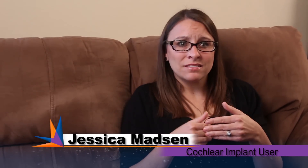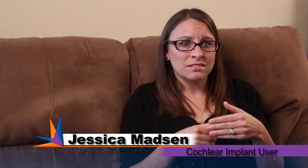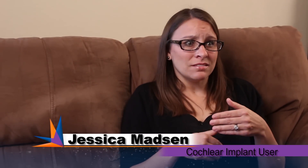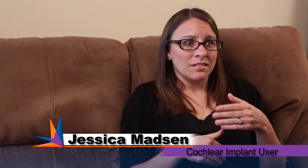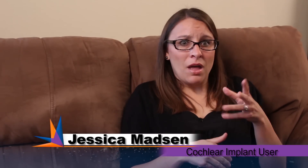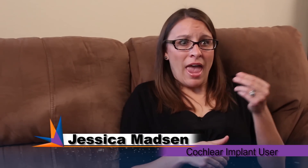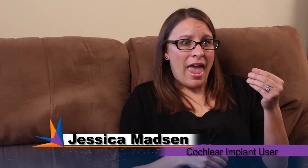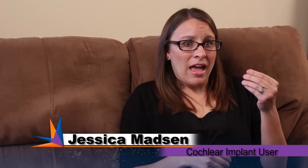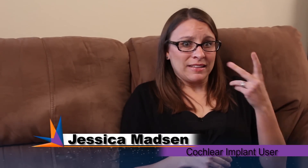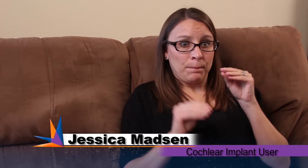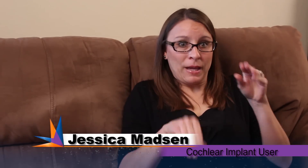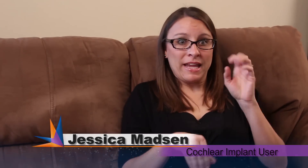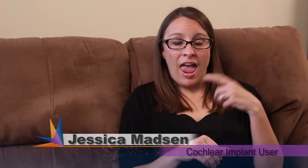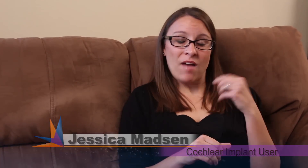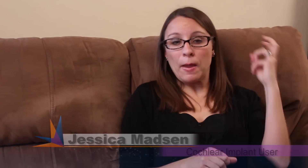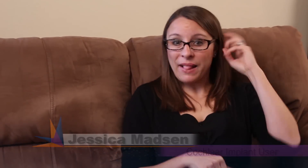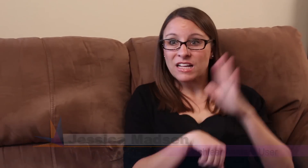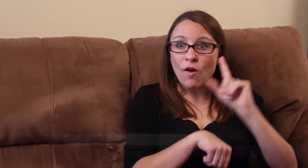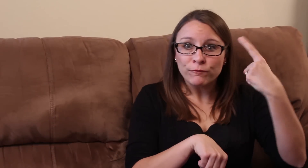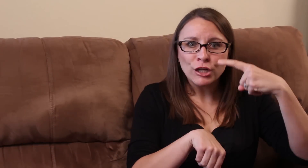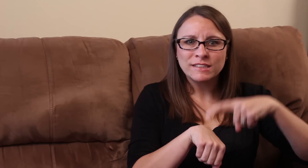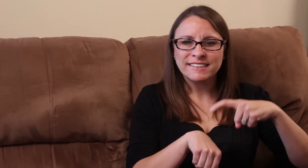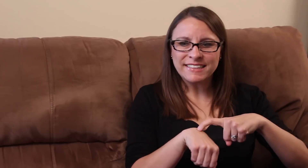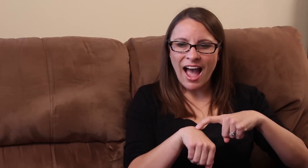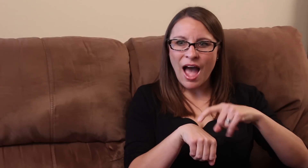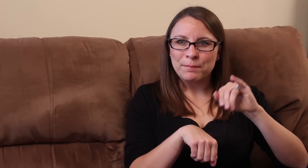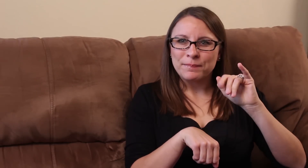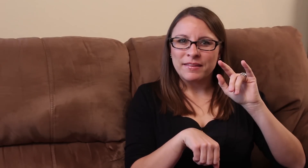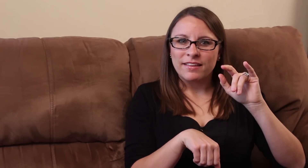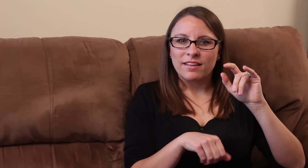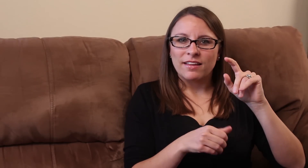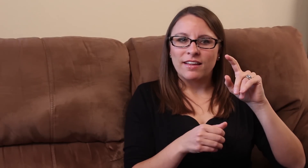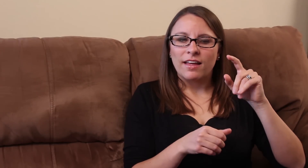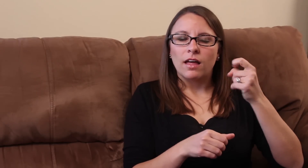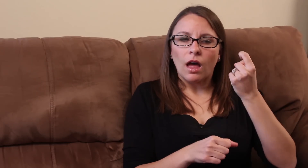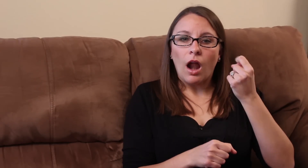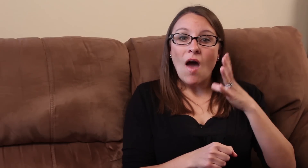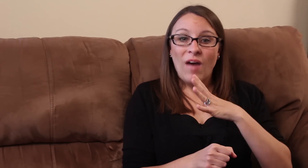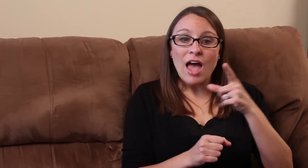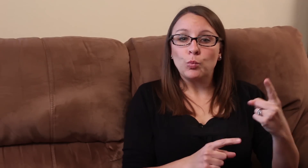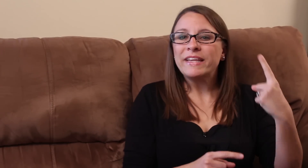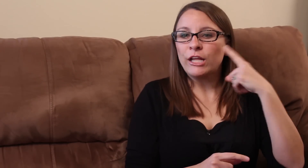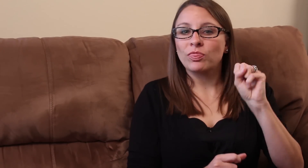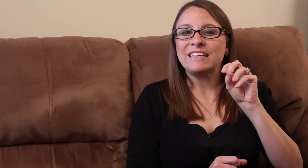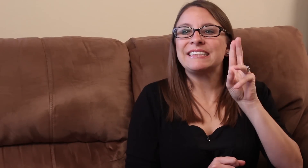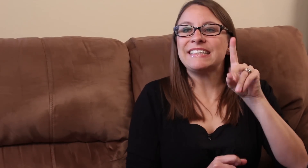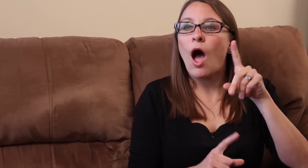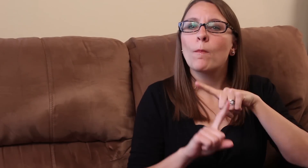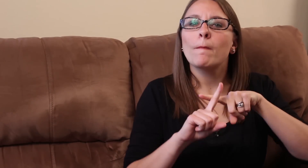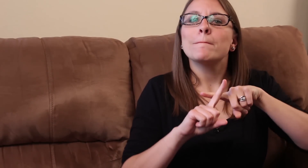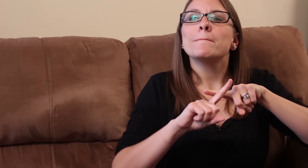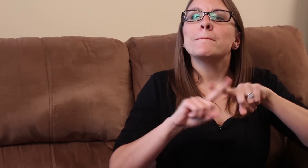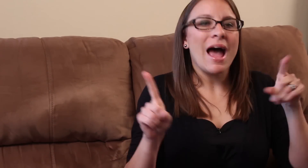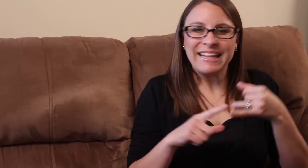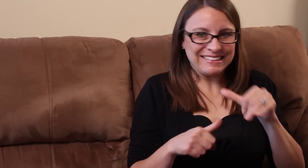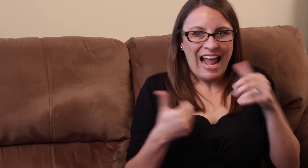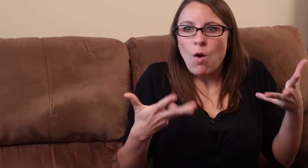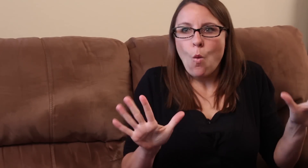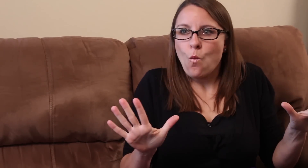implants hearing for the first time I always think okay so you can hear the sound but it's not over